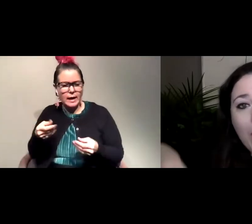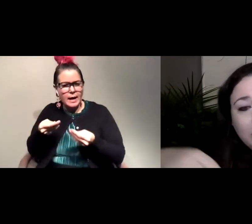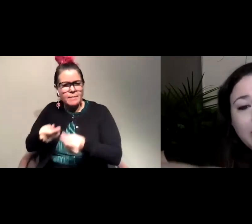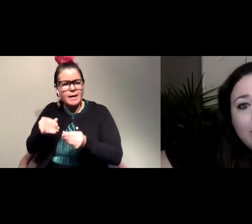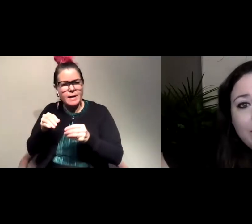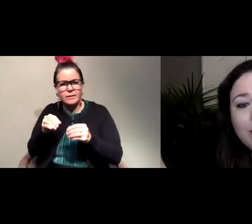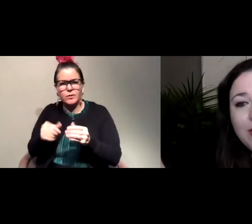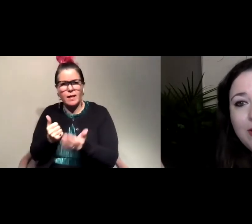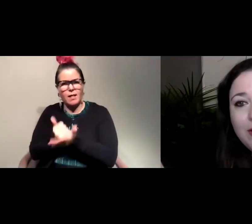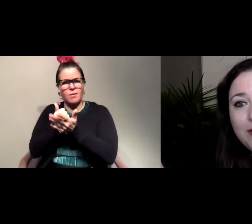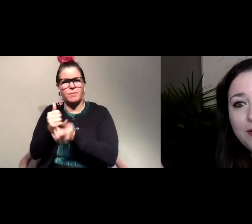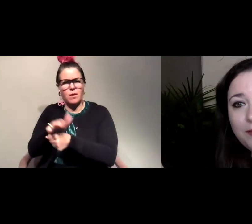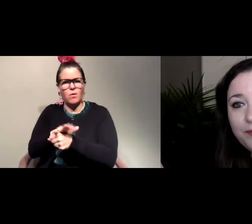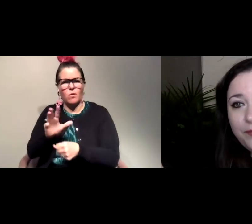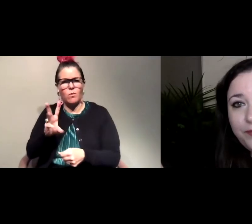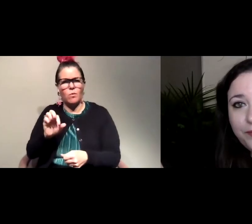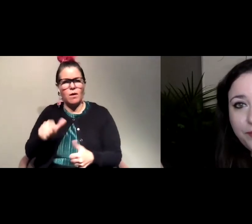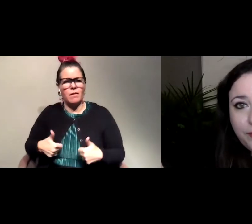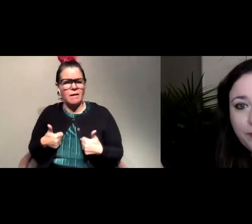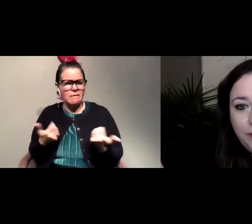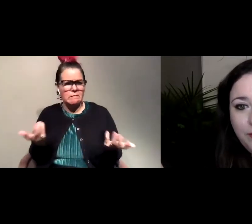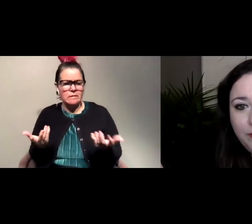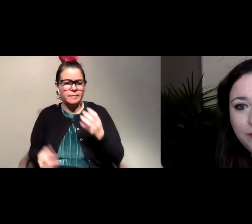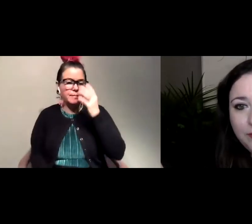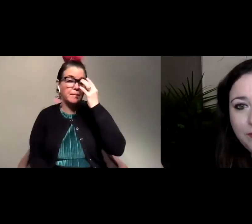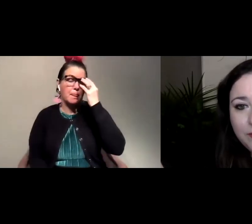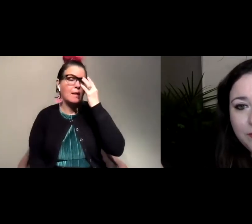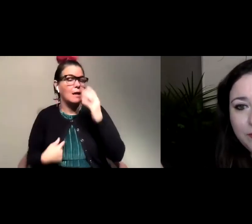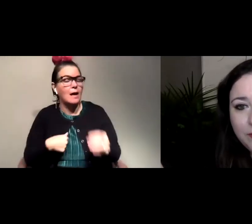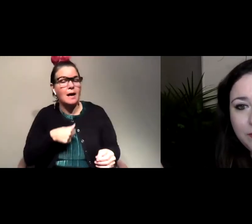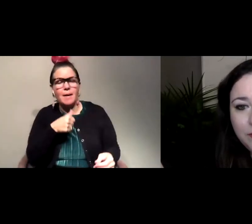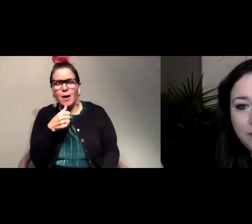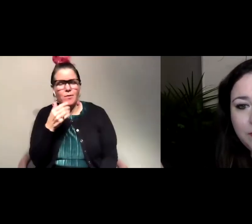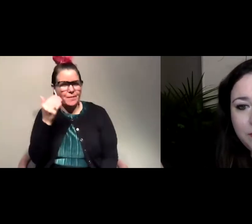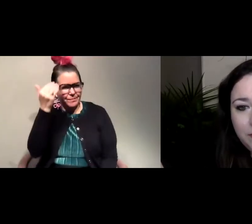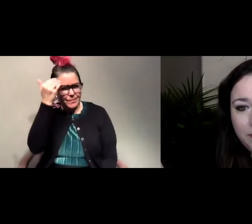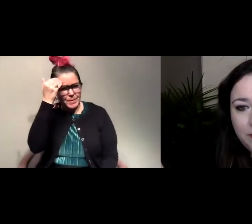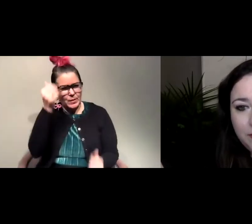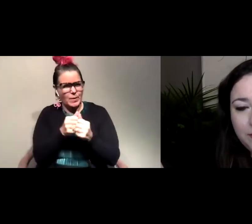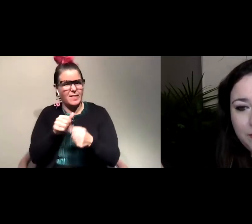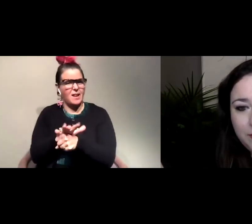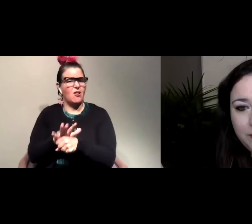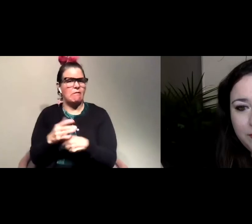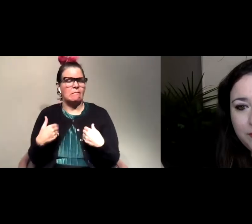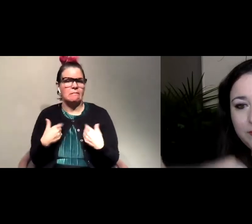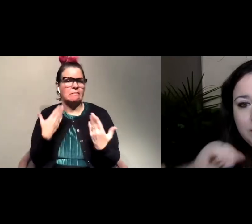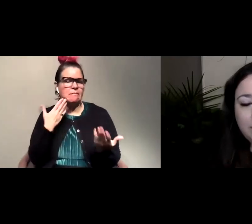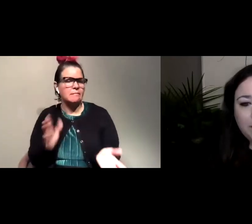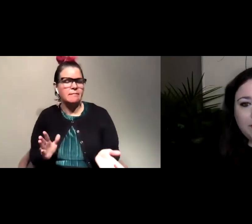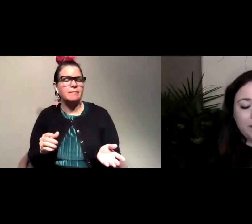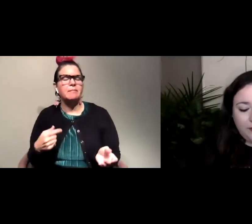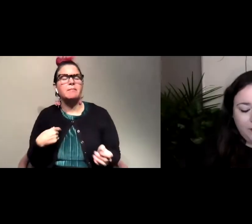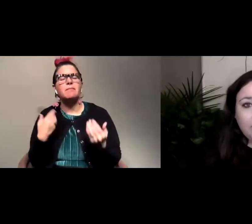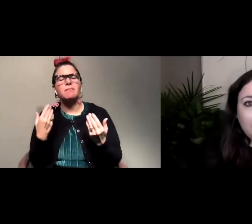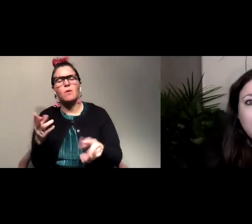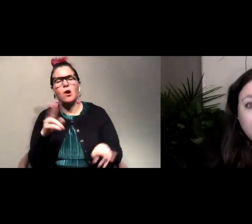local wildlife so I'm not super familiar with that area so I would look into